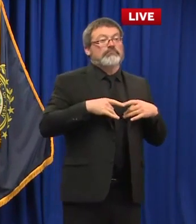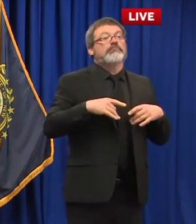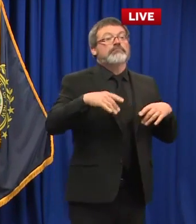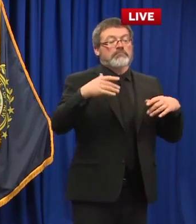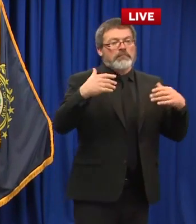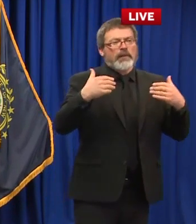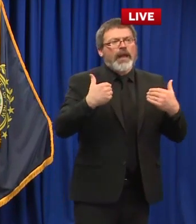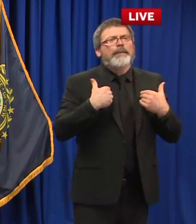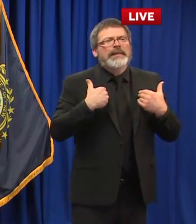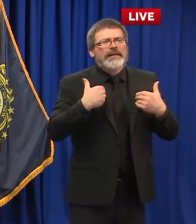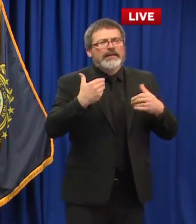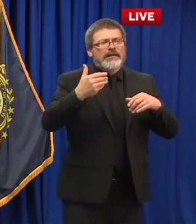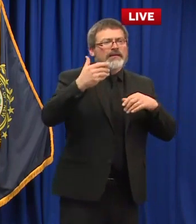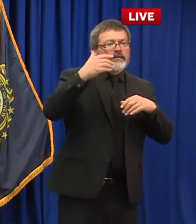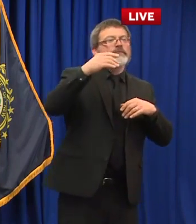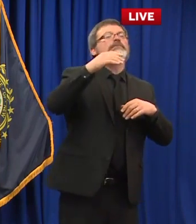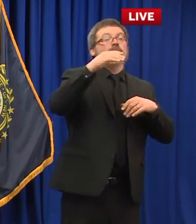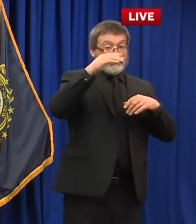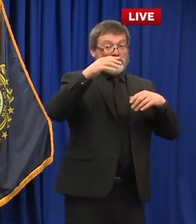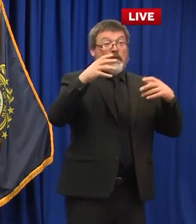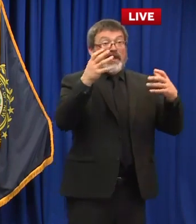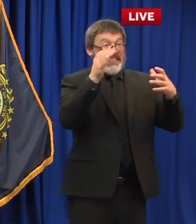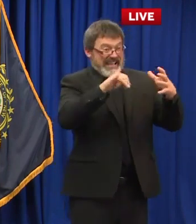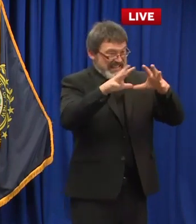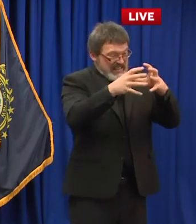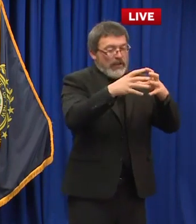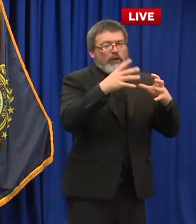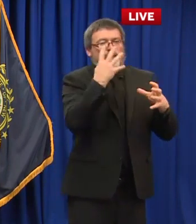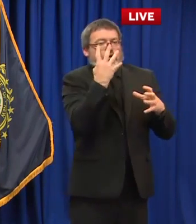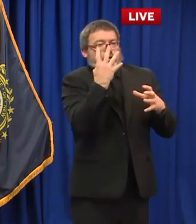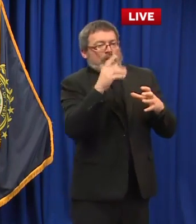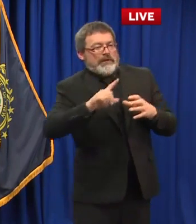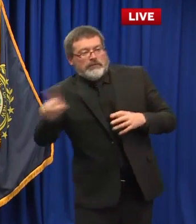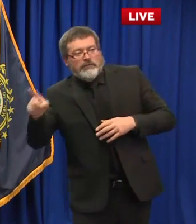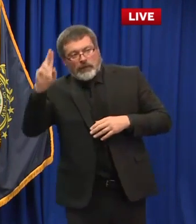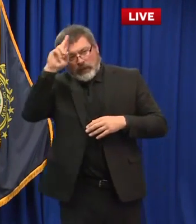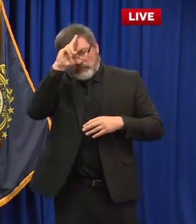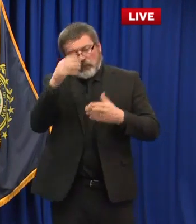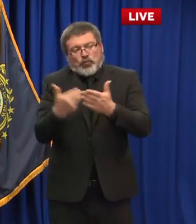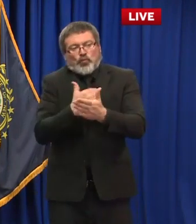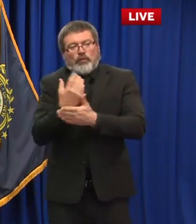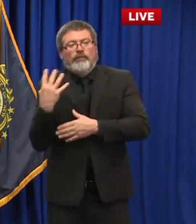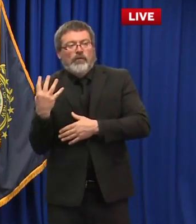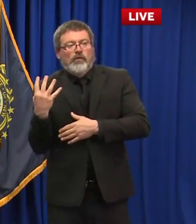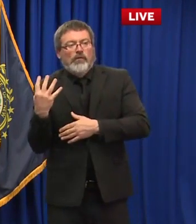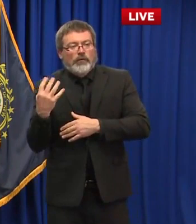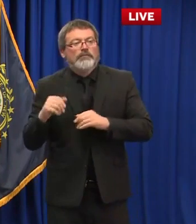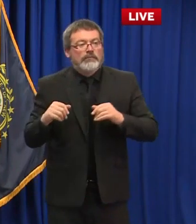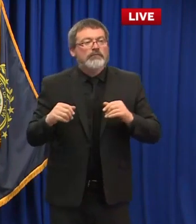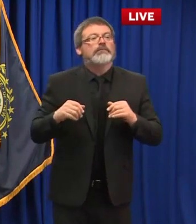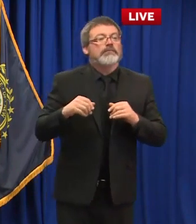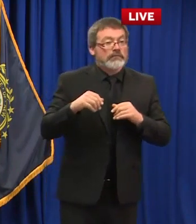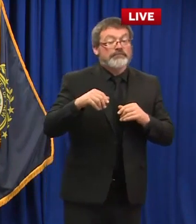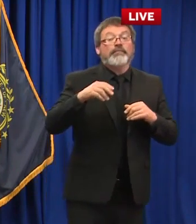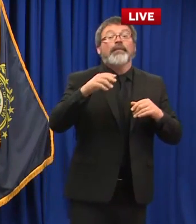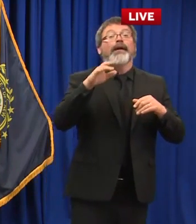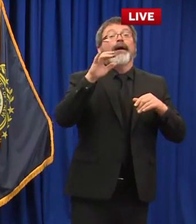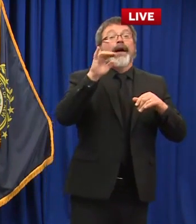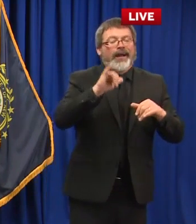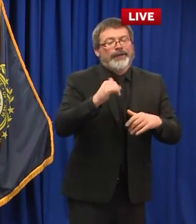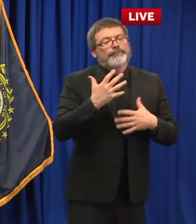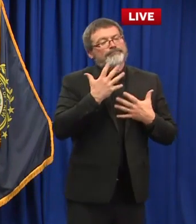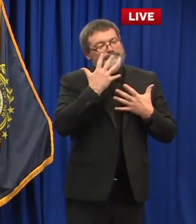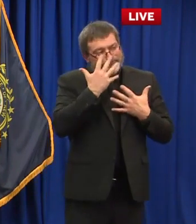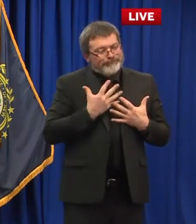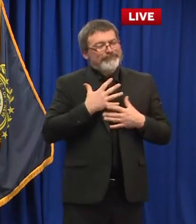deaths, with four of them occurring in our long-term care facilities. We have a total test count of just over 87,000 now since